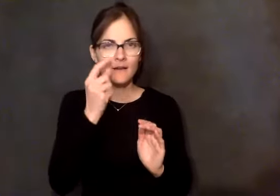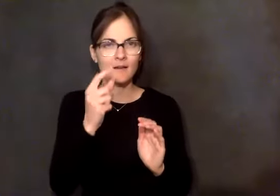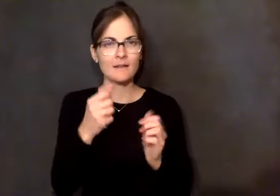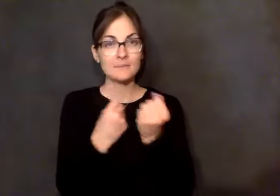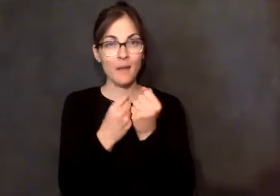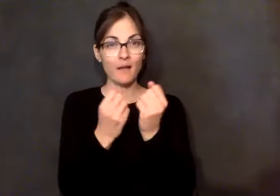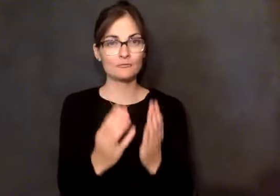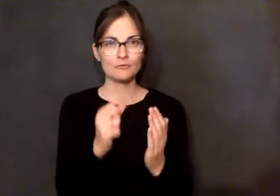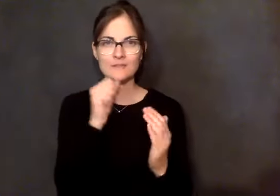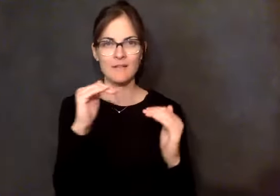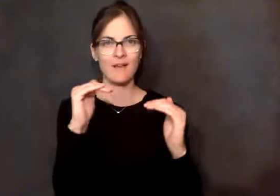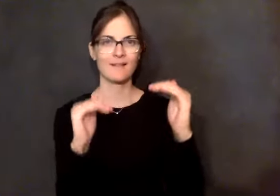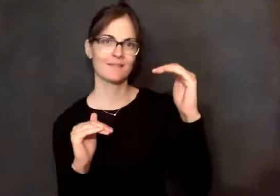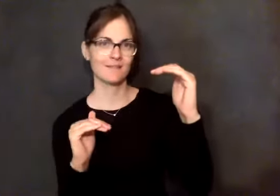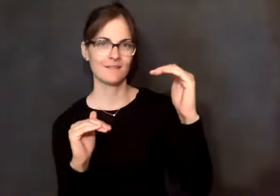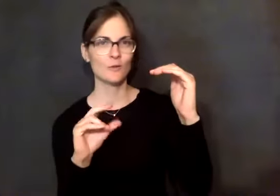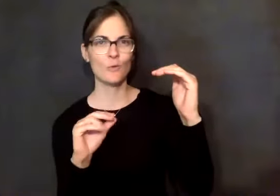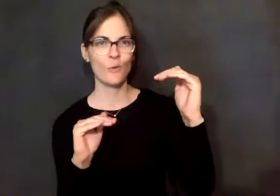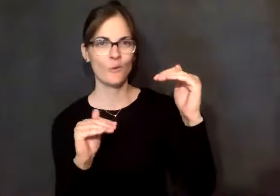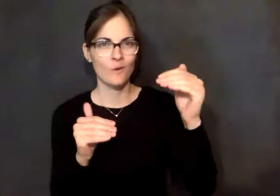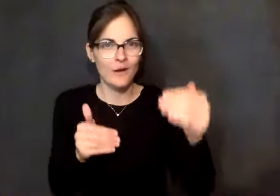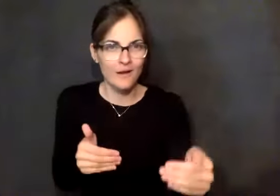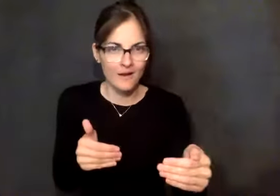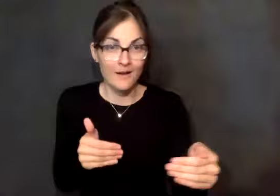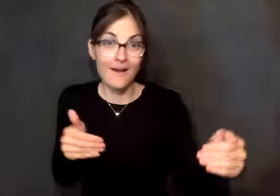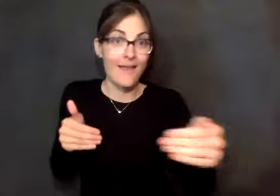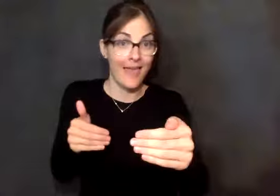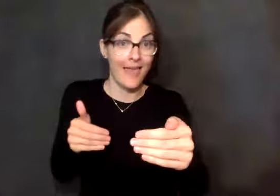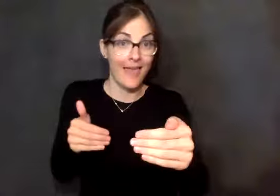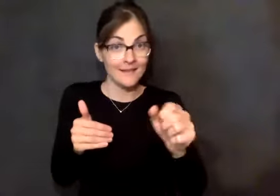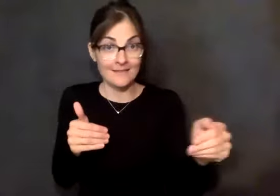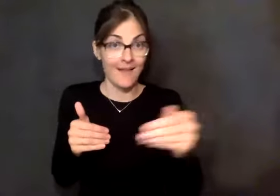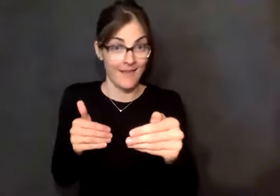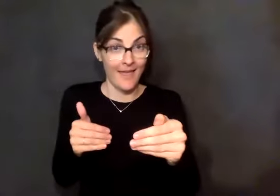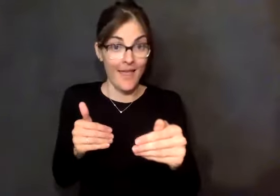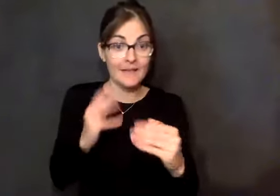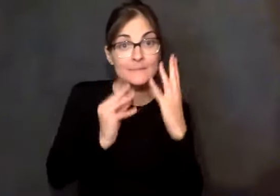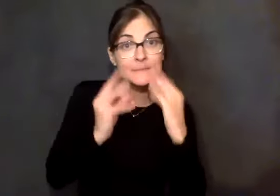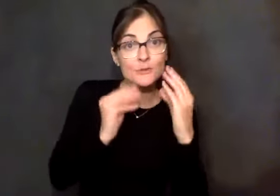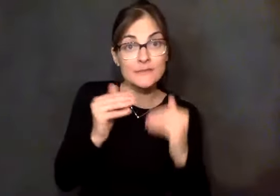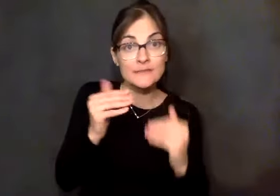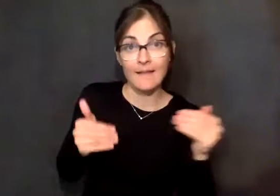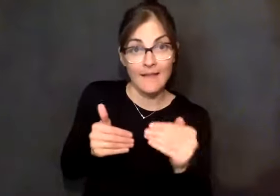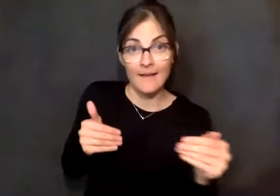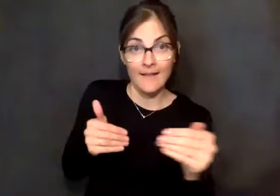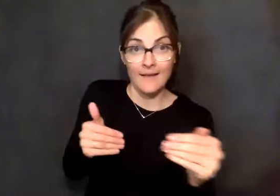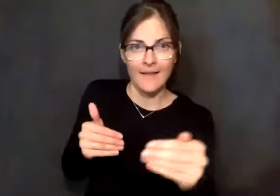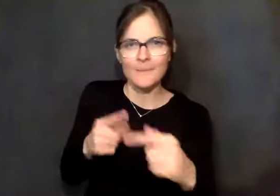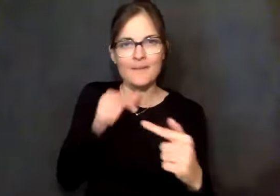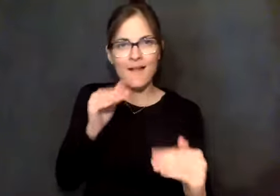who's ahead of me, they're not above, but they're ahead. Basically it's you're there. I'm here. Will you show me how you got there? And my